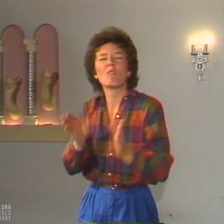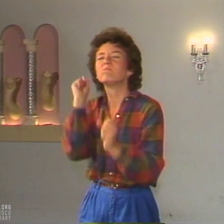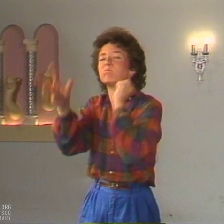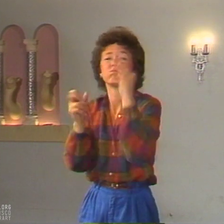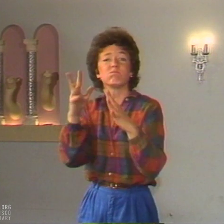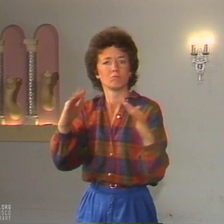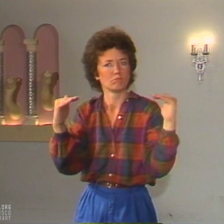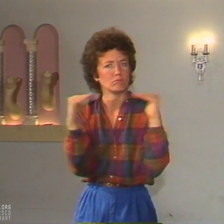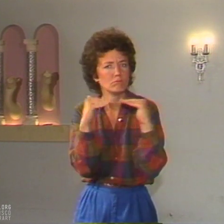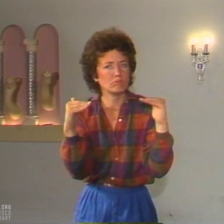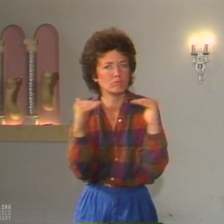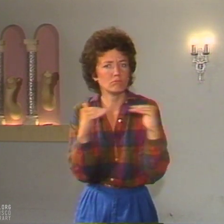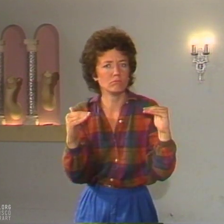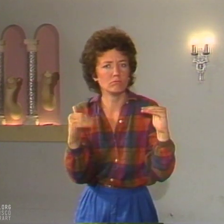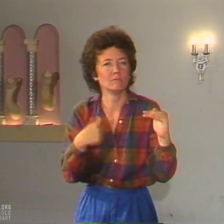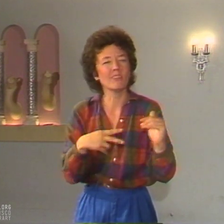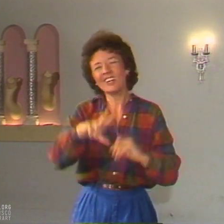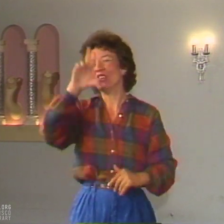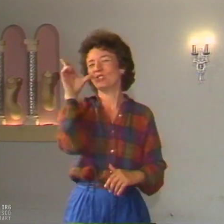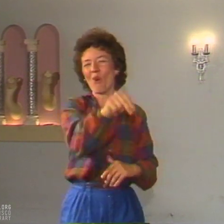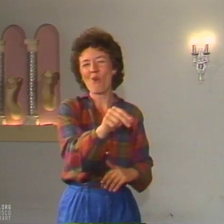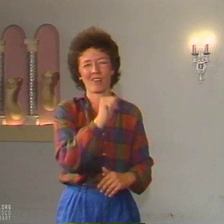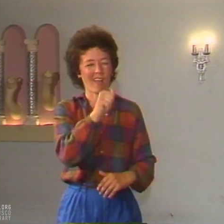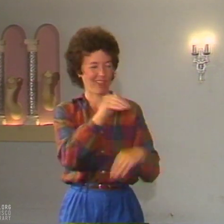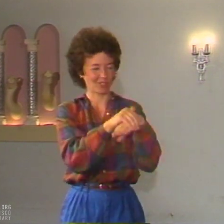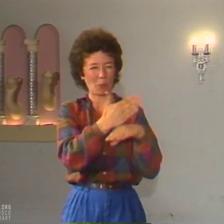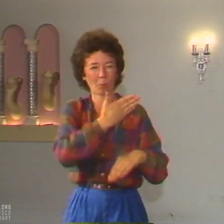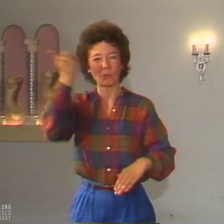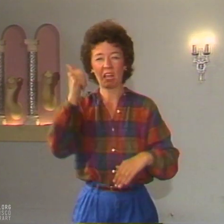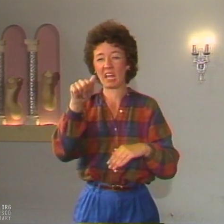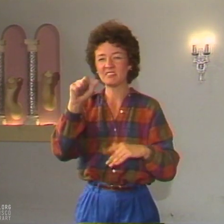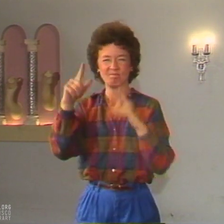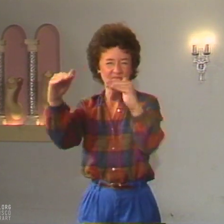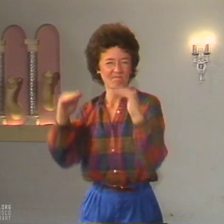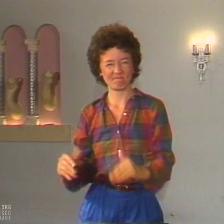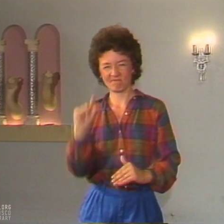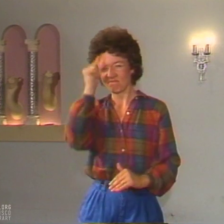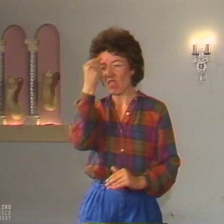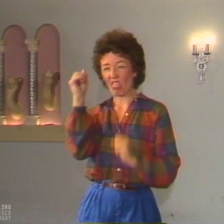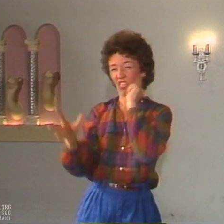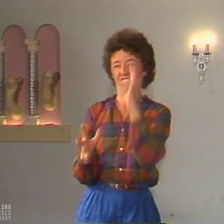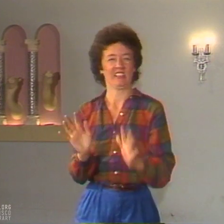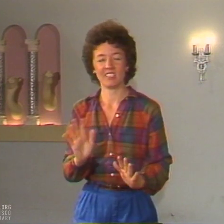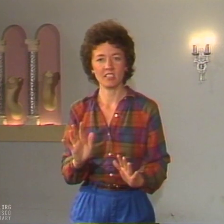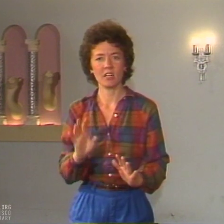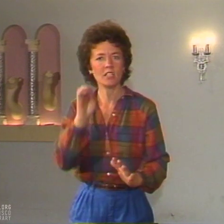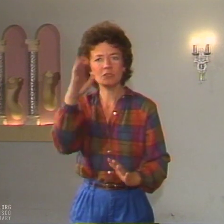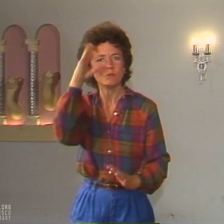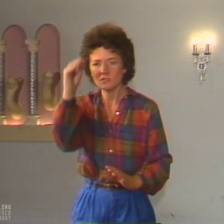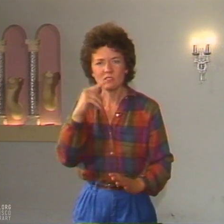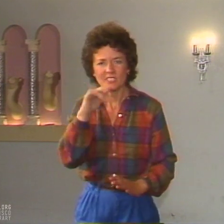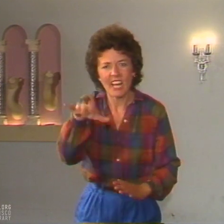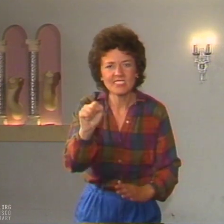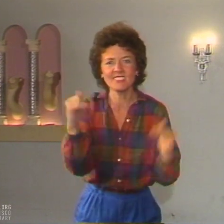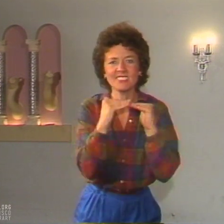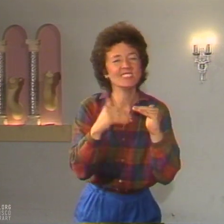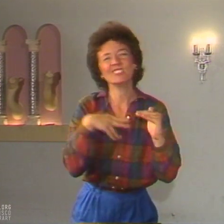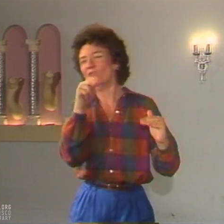I argued, saying, No, it can't be. English is a far more complex language. ASL is nothing more than broken English.